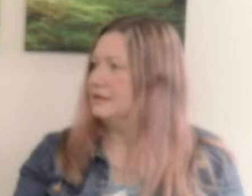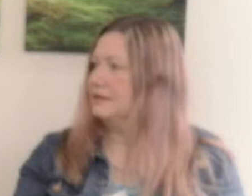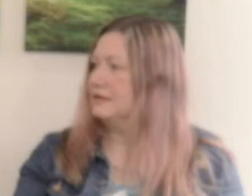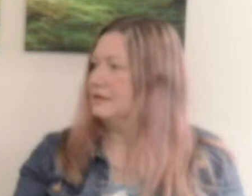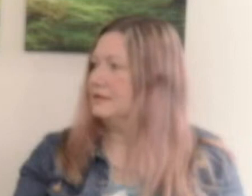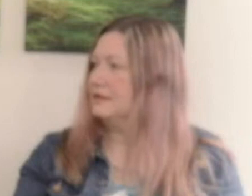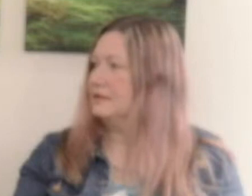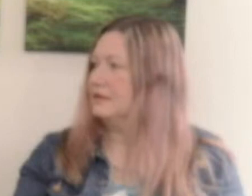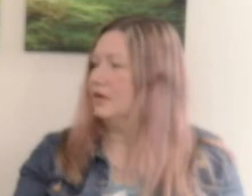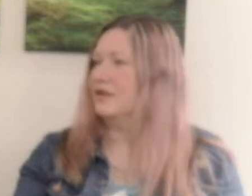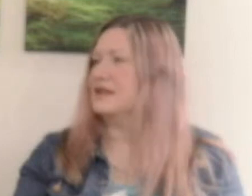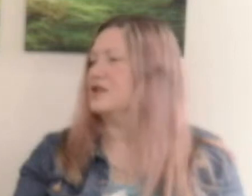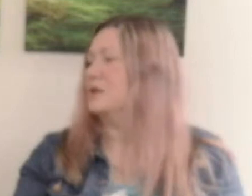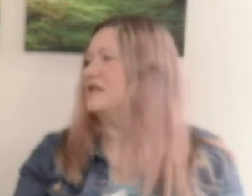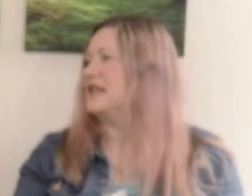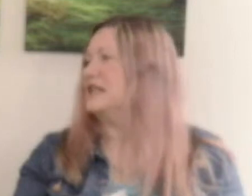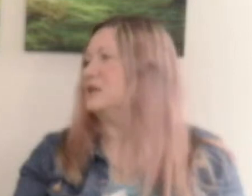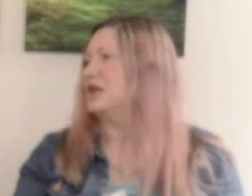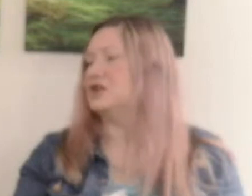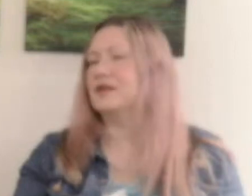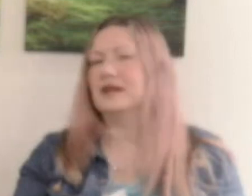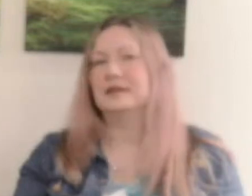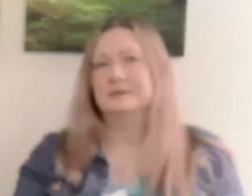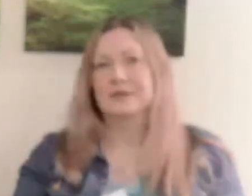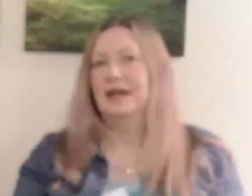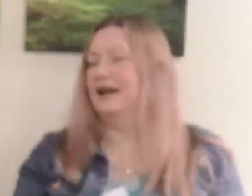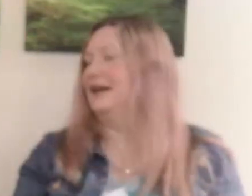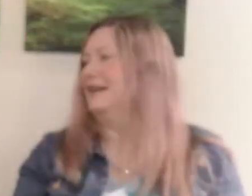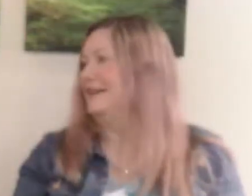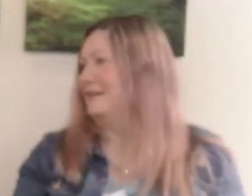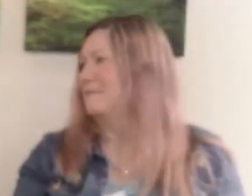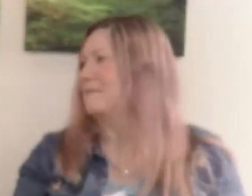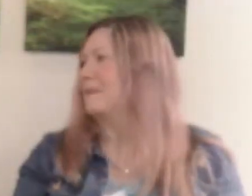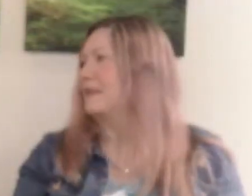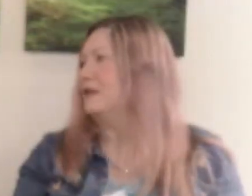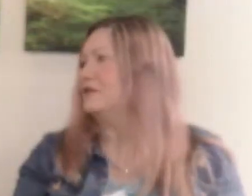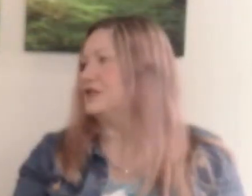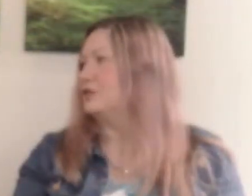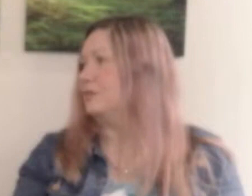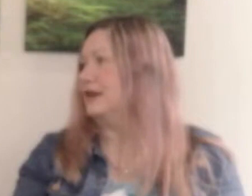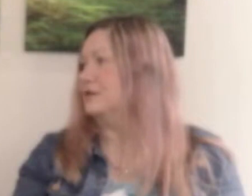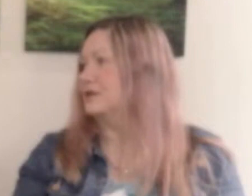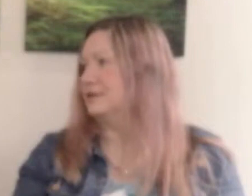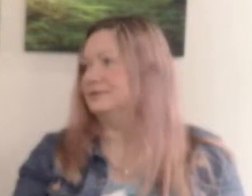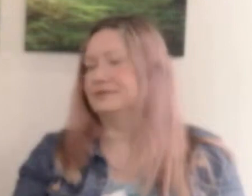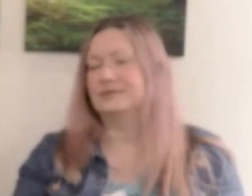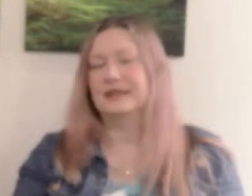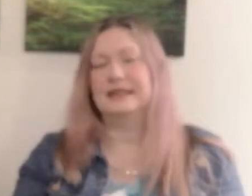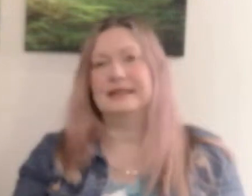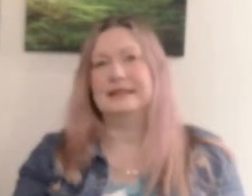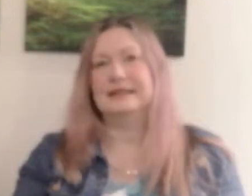99... Oh, and that's so irritating when you do that. Or whether you get one... You've still failed. still failed. Yeah. And